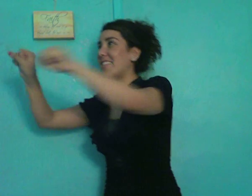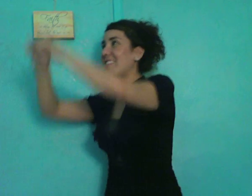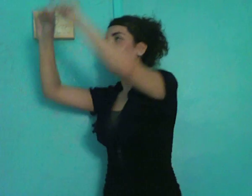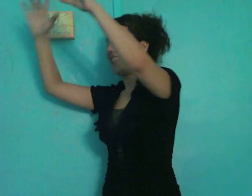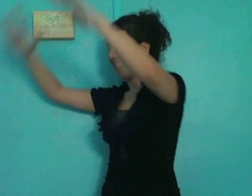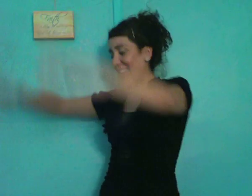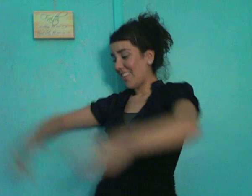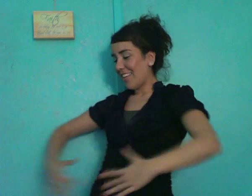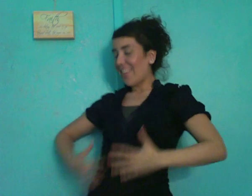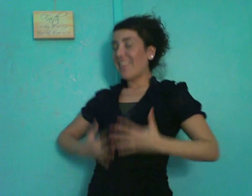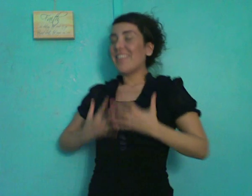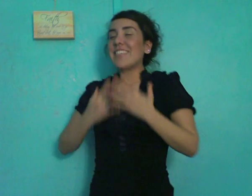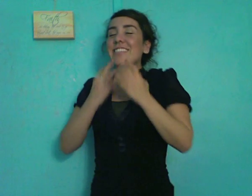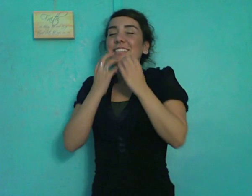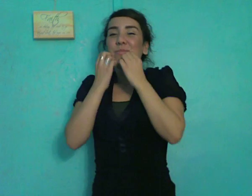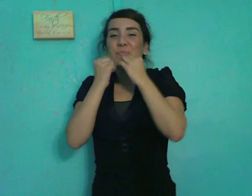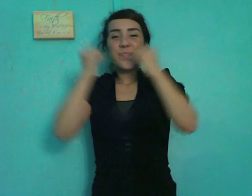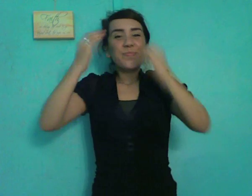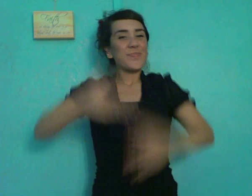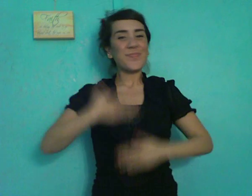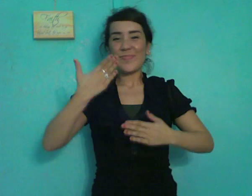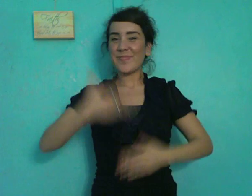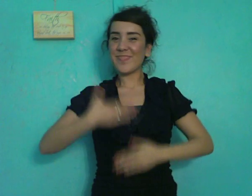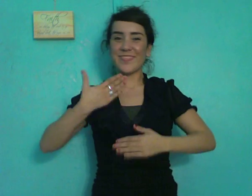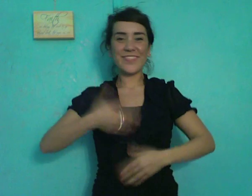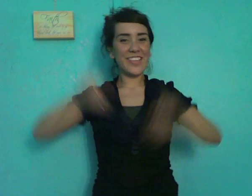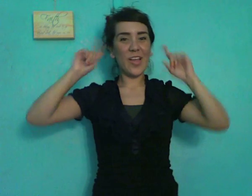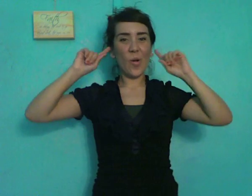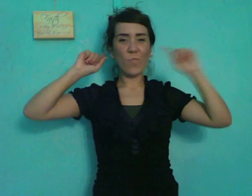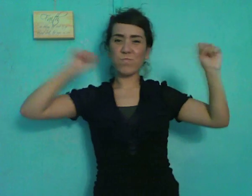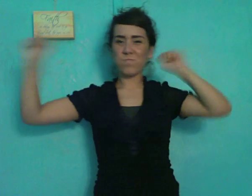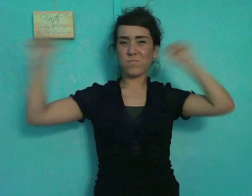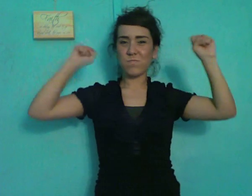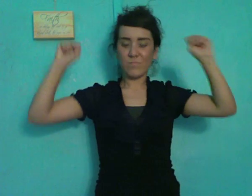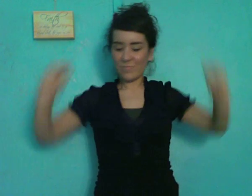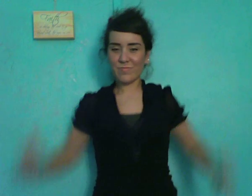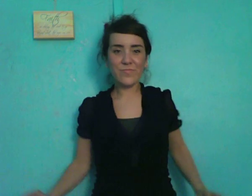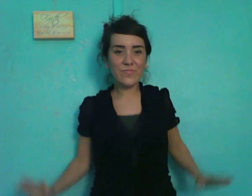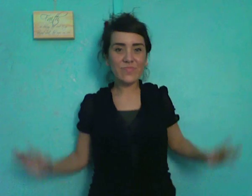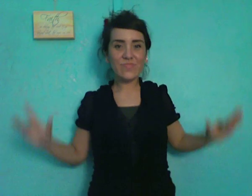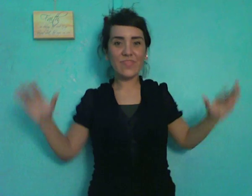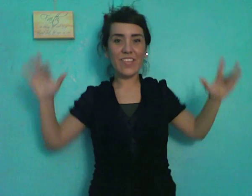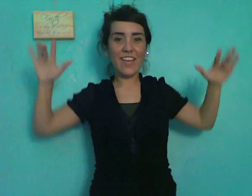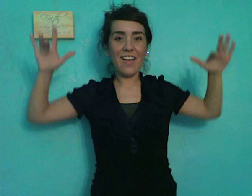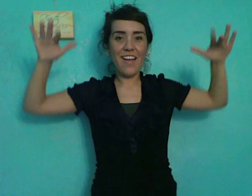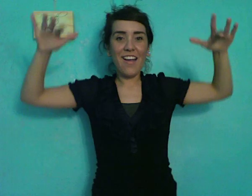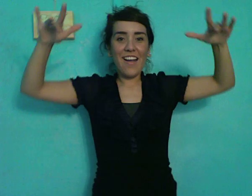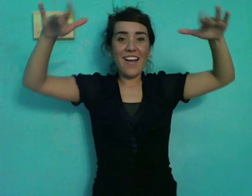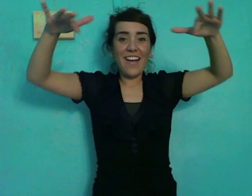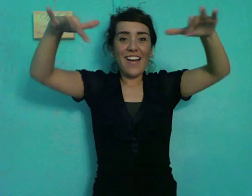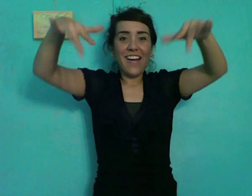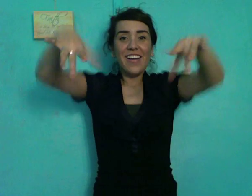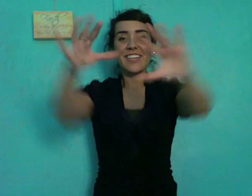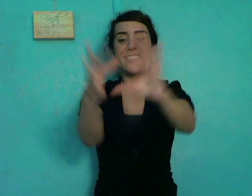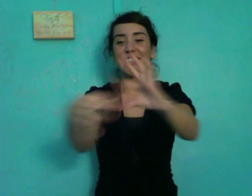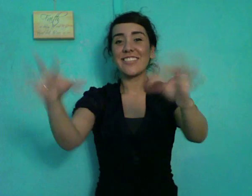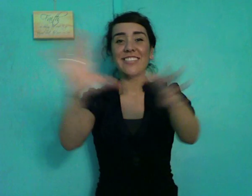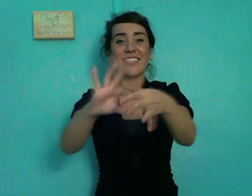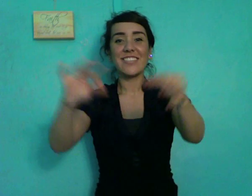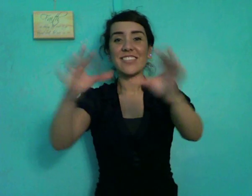words of the cheer from everywhere, fill in the air. Oh, how the love, raise in the sun, go in the dead, tell in the